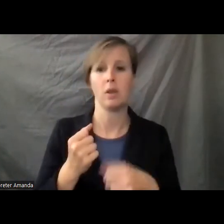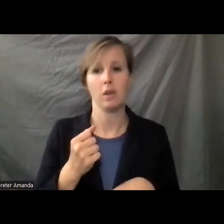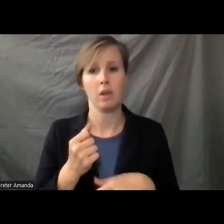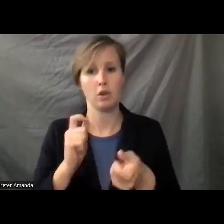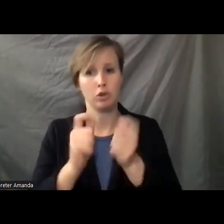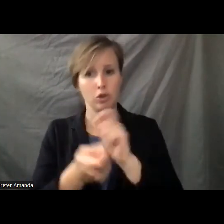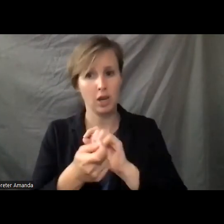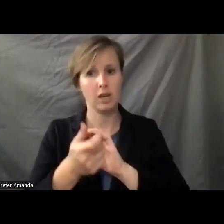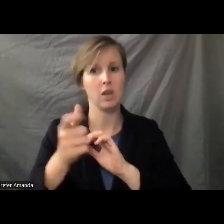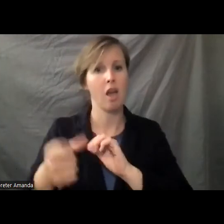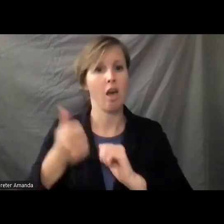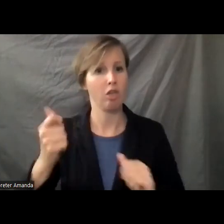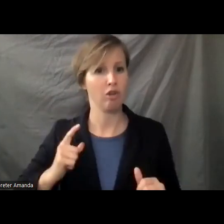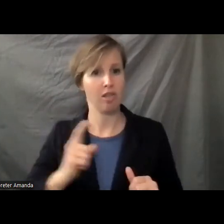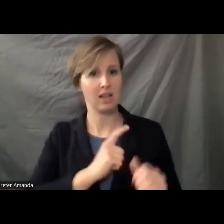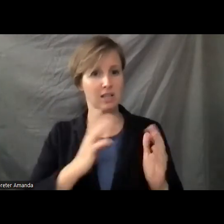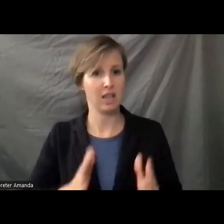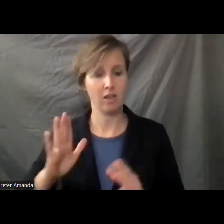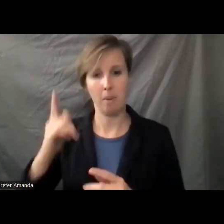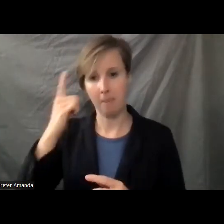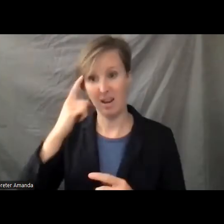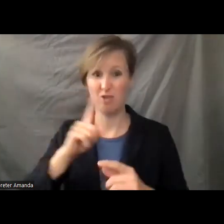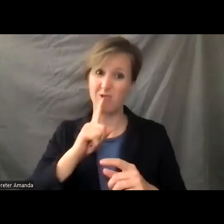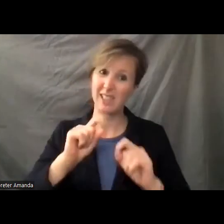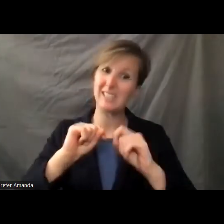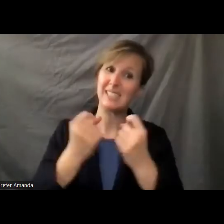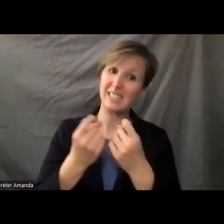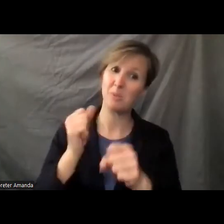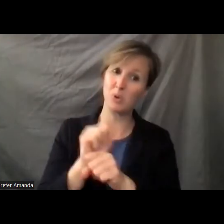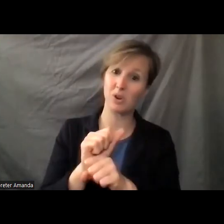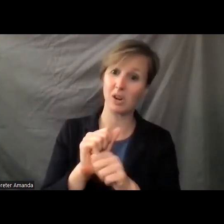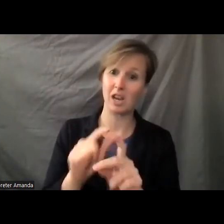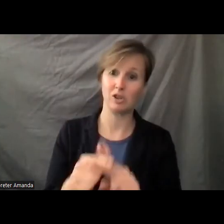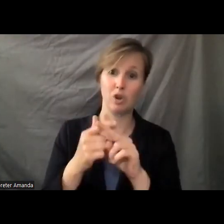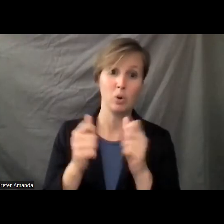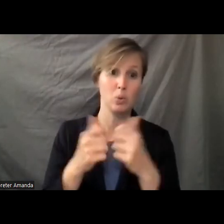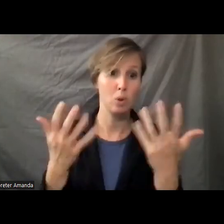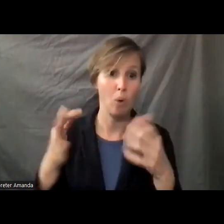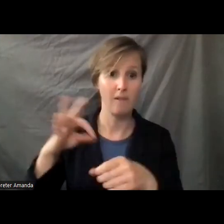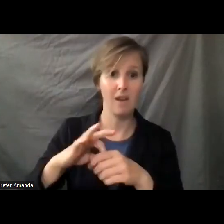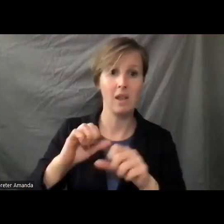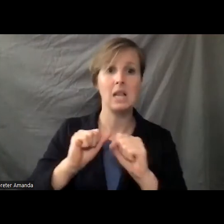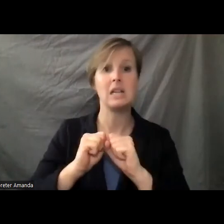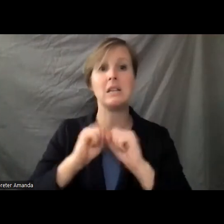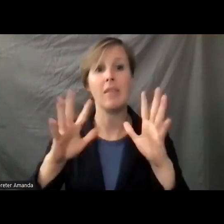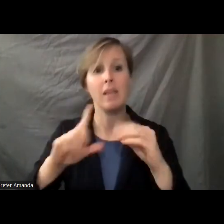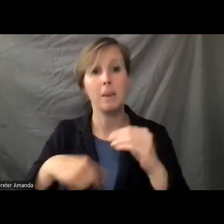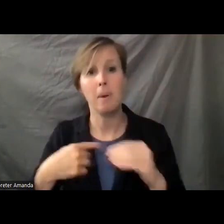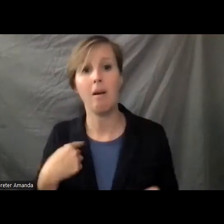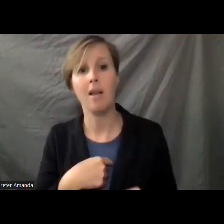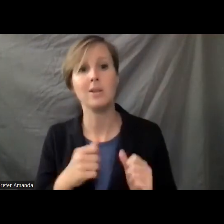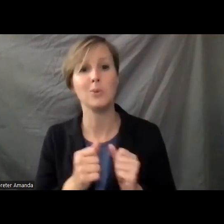legislators' minds. It's teamwork, and it all starts with a vote. Nothing about us without us.